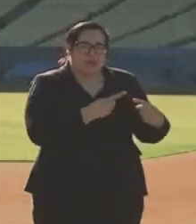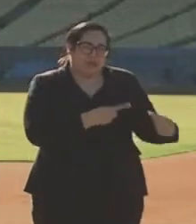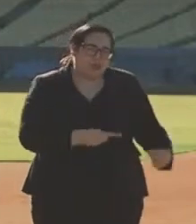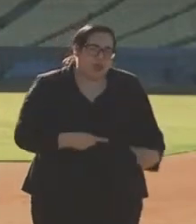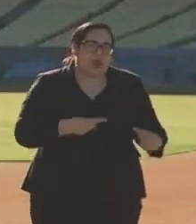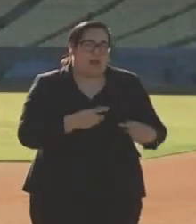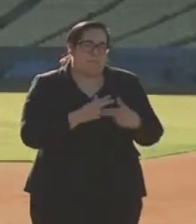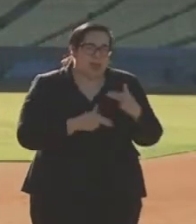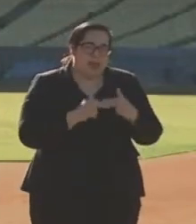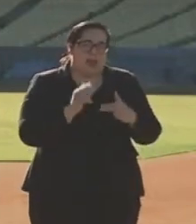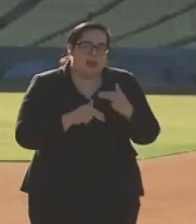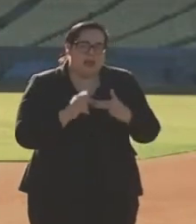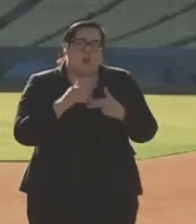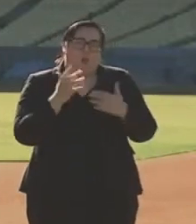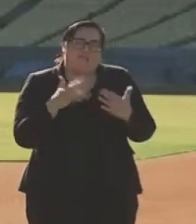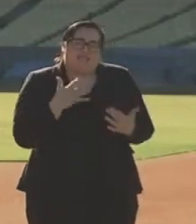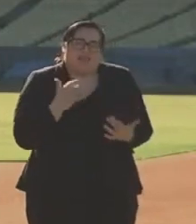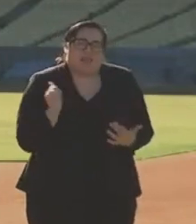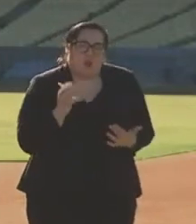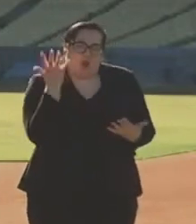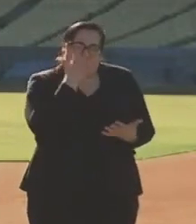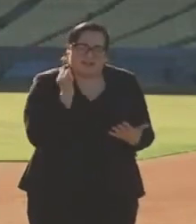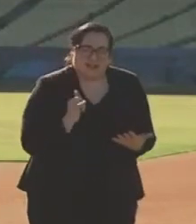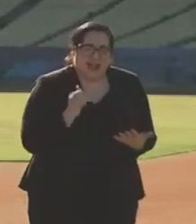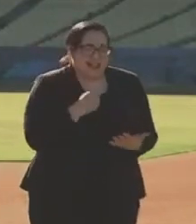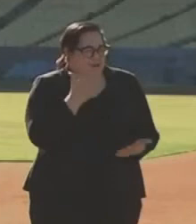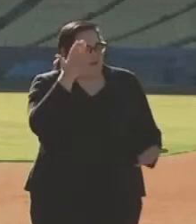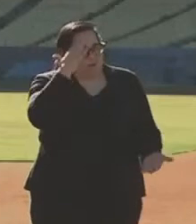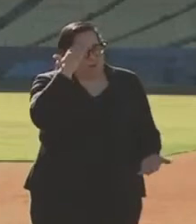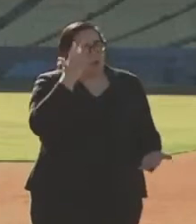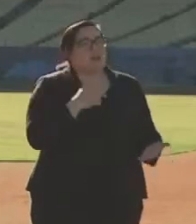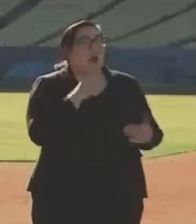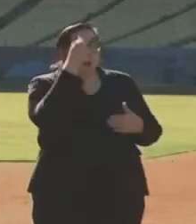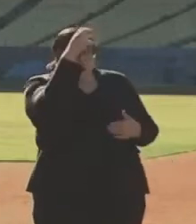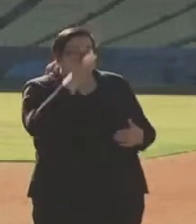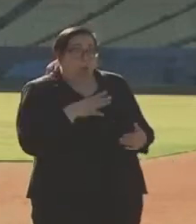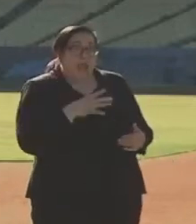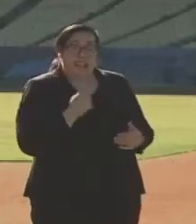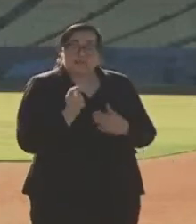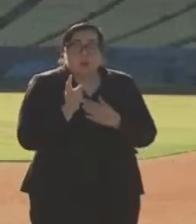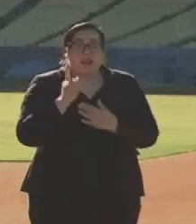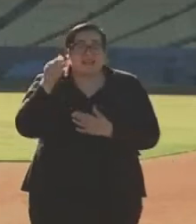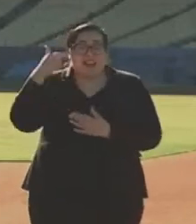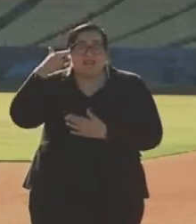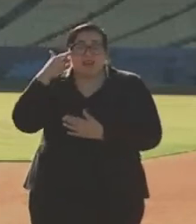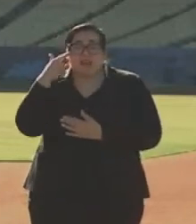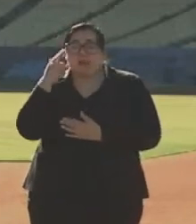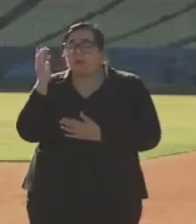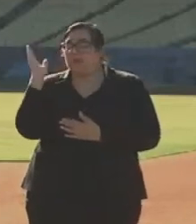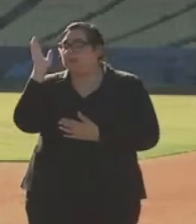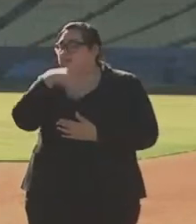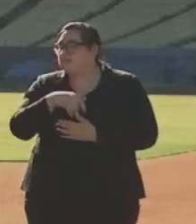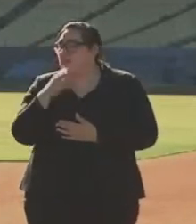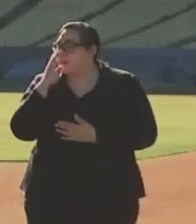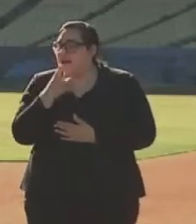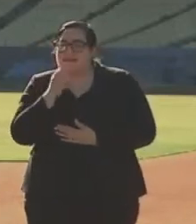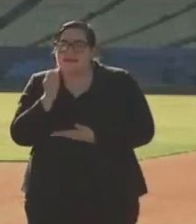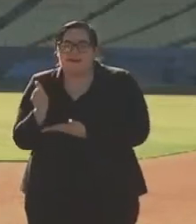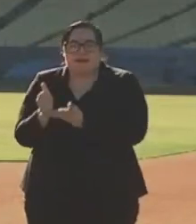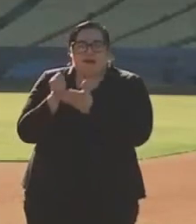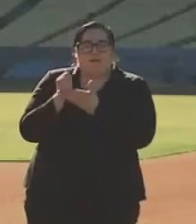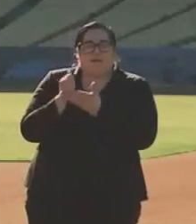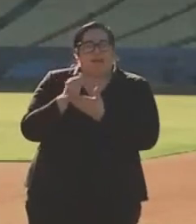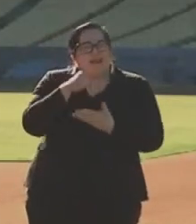to build something like this looks like. A man who, at a moment when the federal government has been missing in action, has been not just